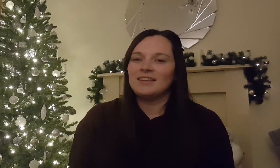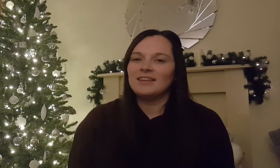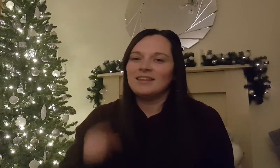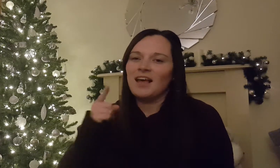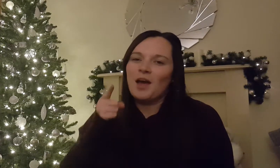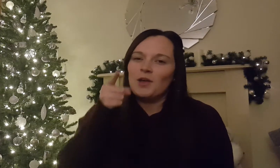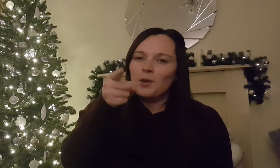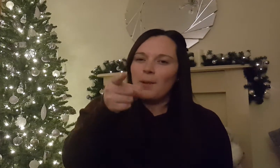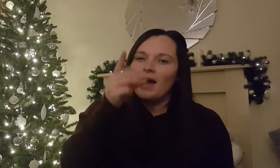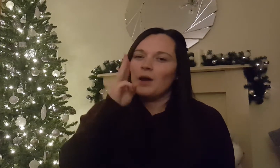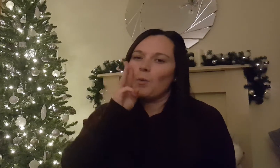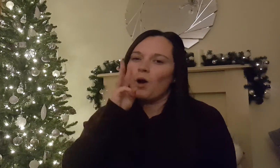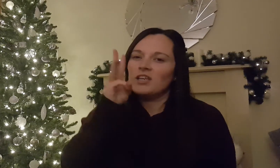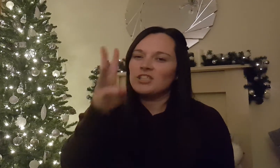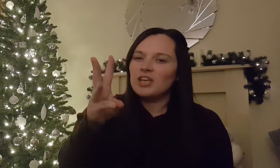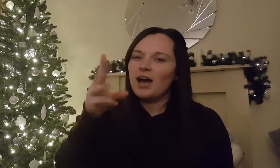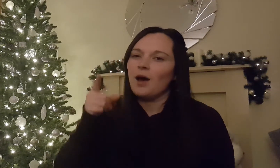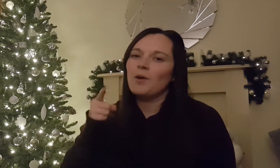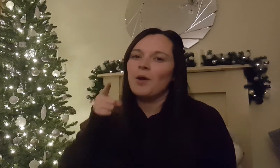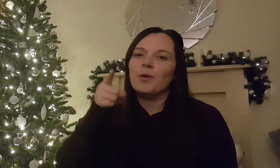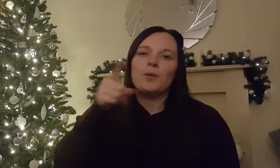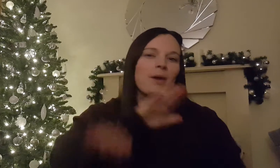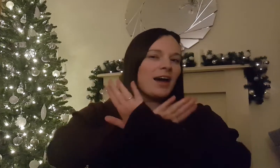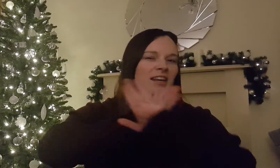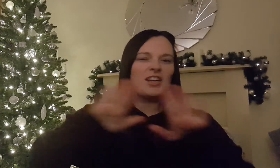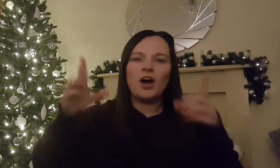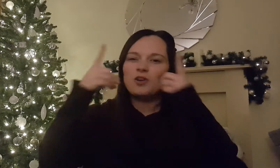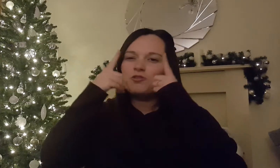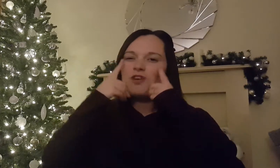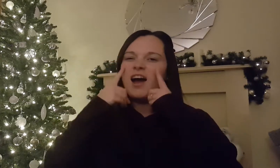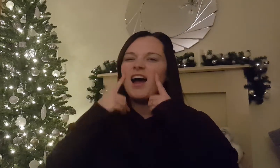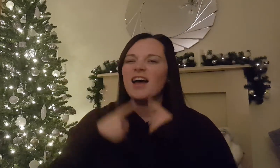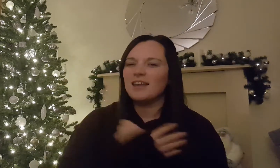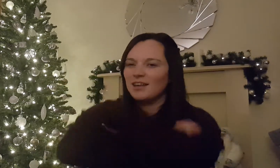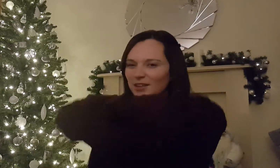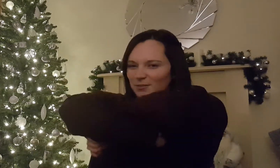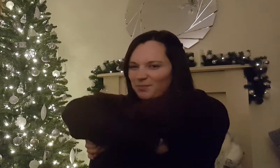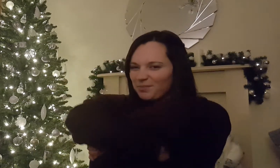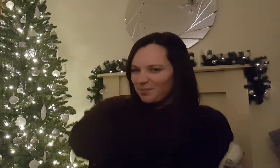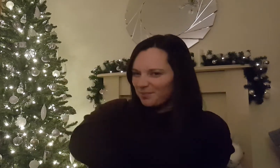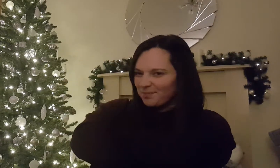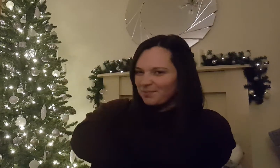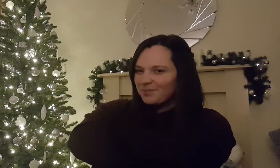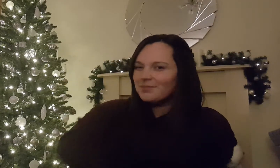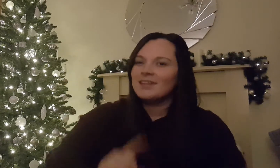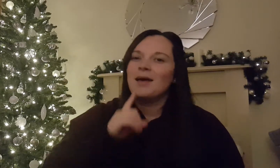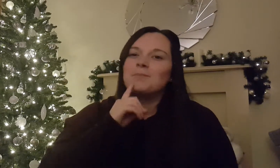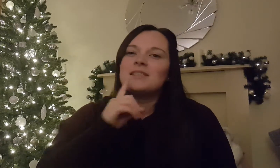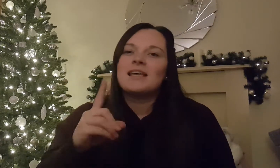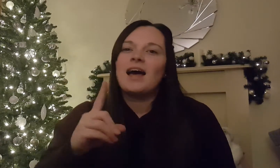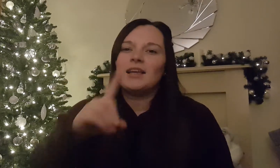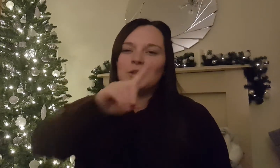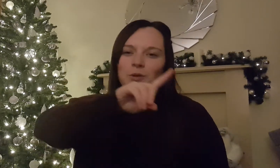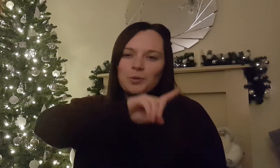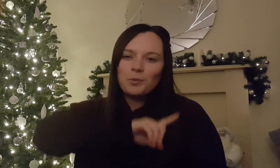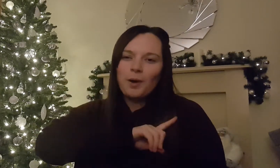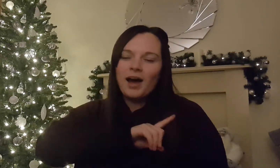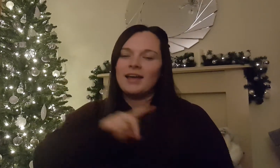You better watch out, you better not cry, you better not come, I'm telling you why,